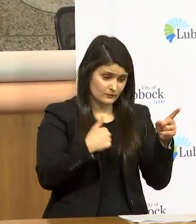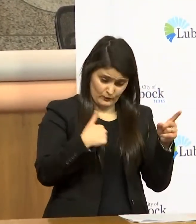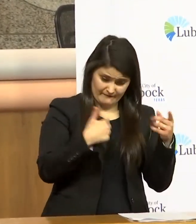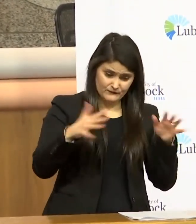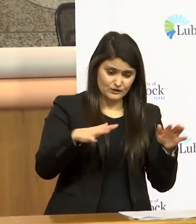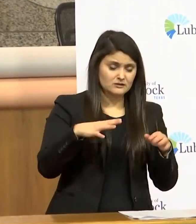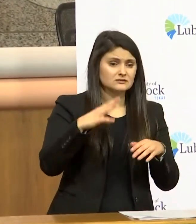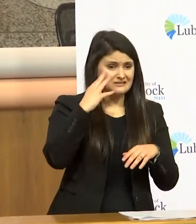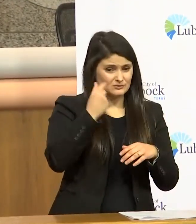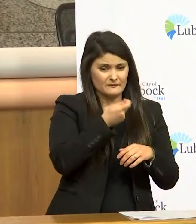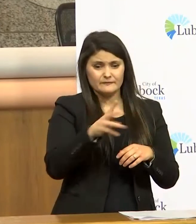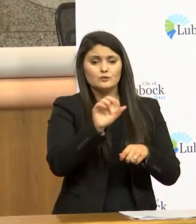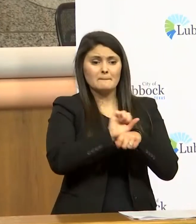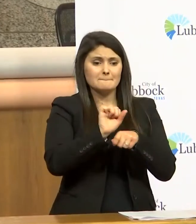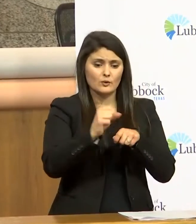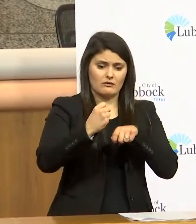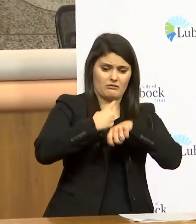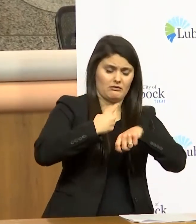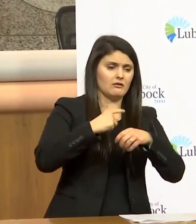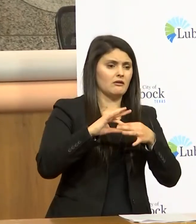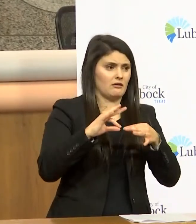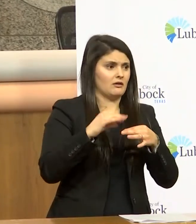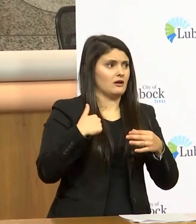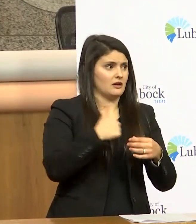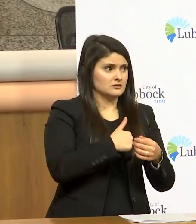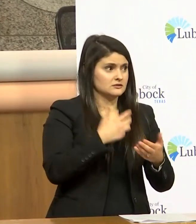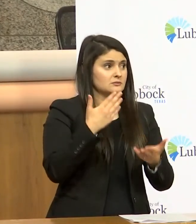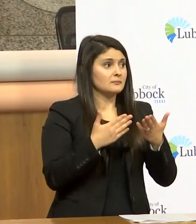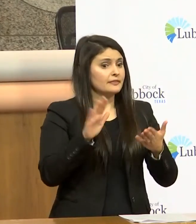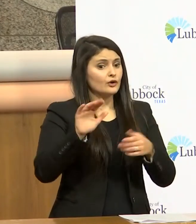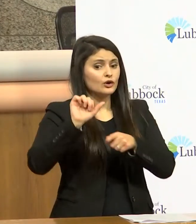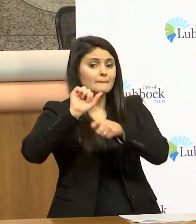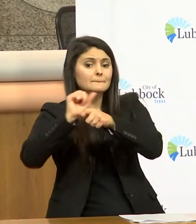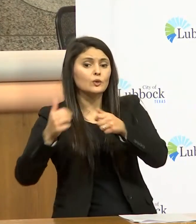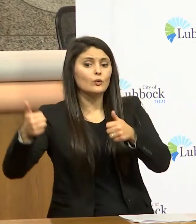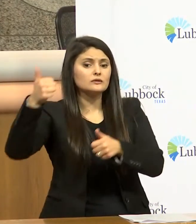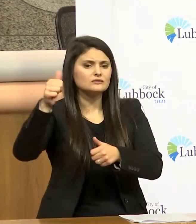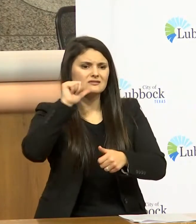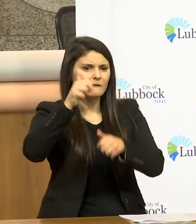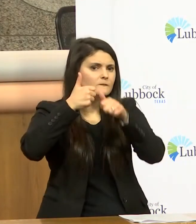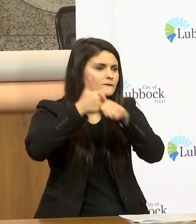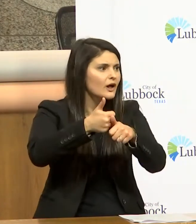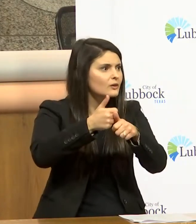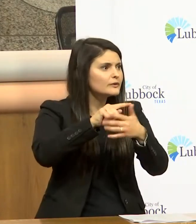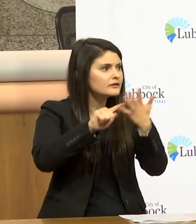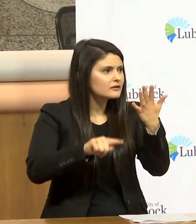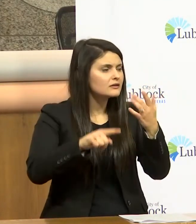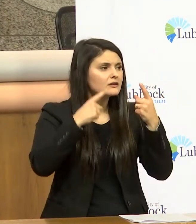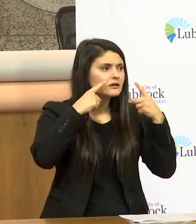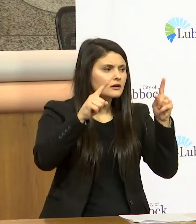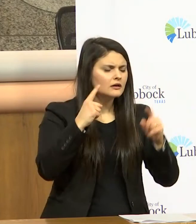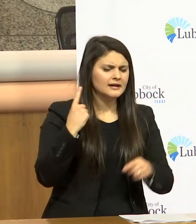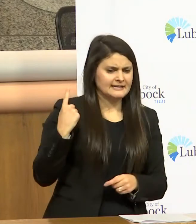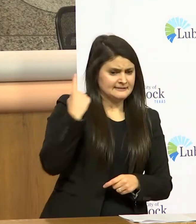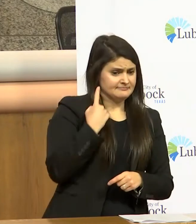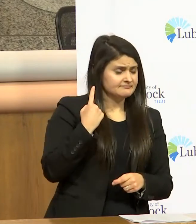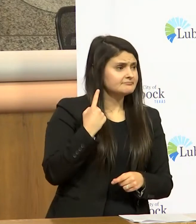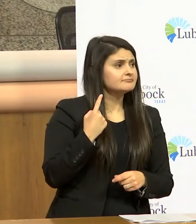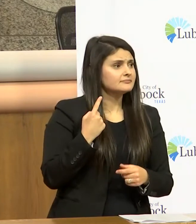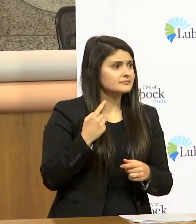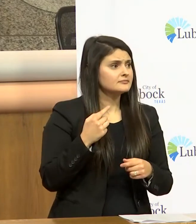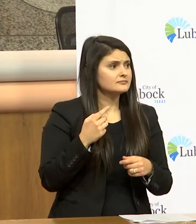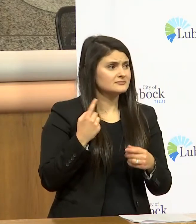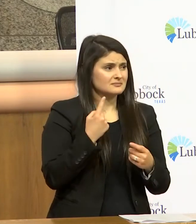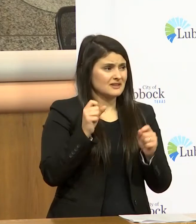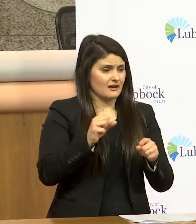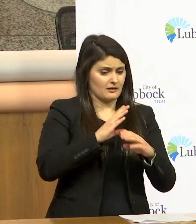messaged us you know let us know that they maybe their employers aren't following protocol so is there something that's going to